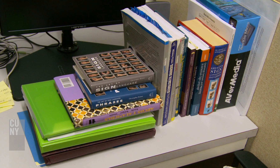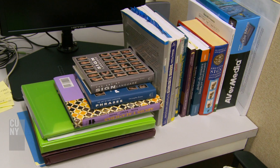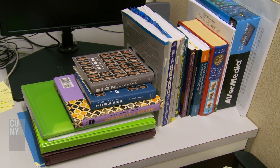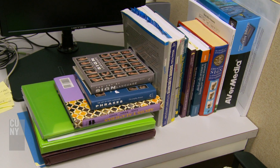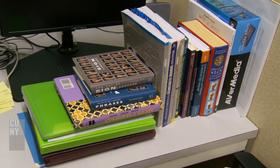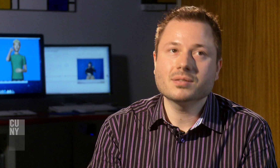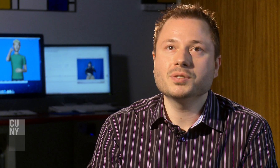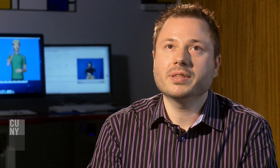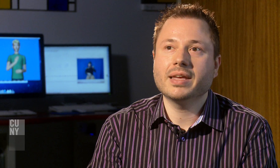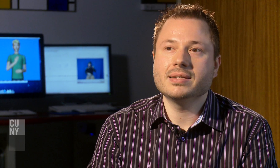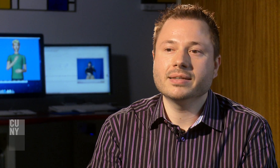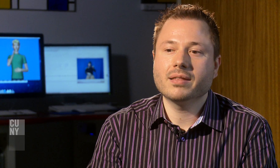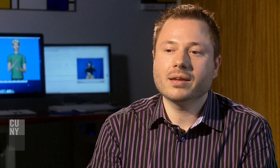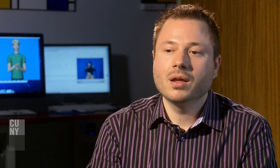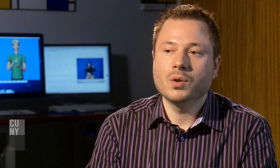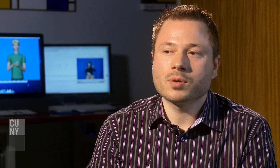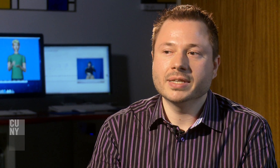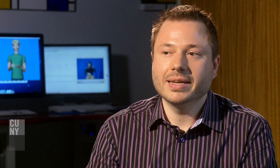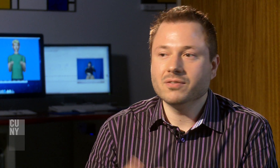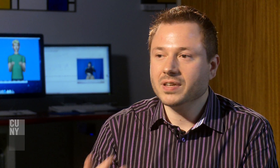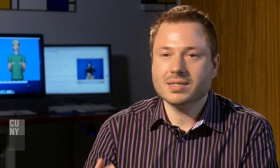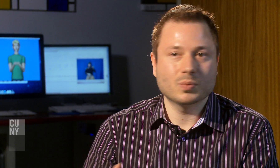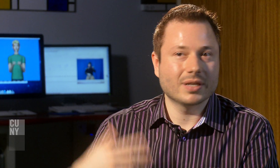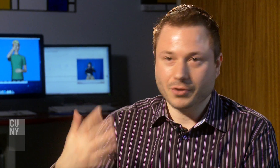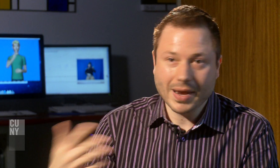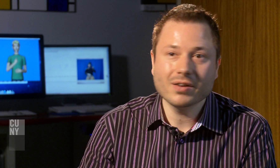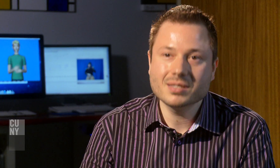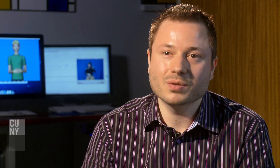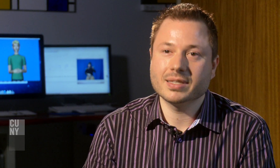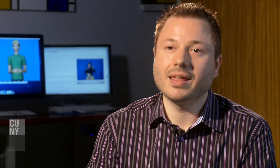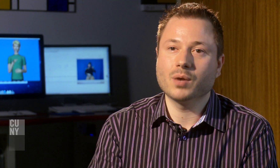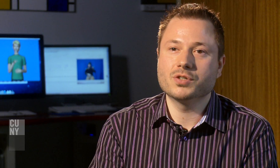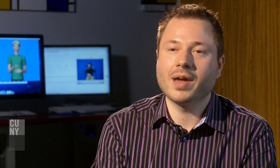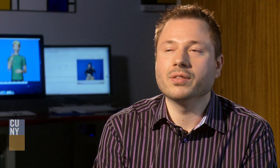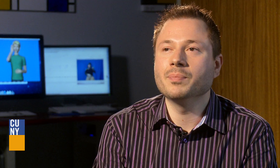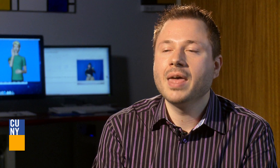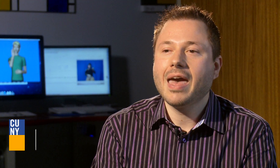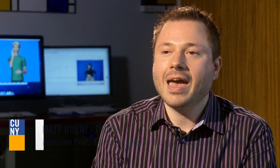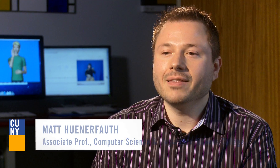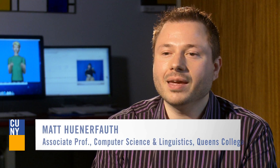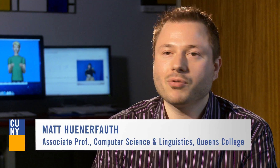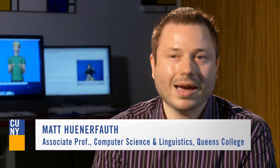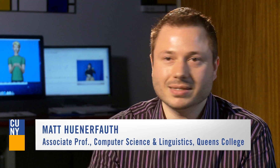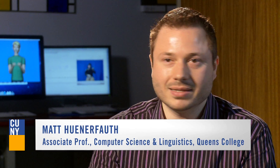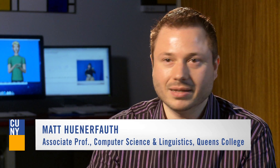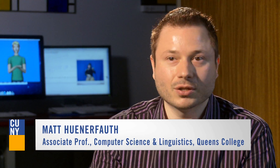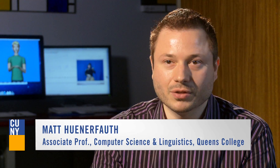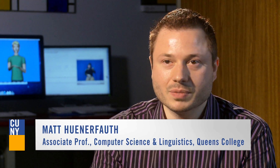So part of it has to do with the idea that normally infants will hear their parents using the language around them and they practice and learn those